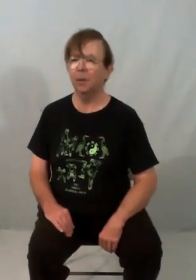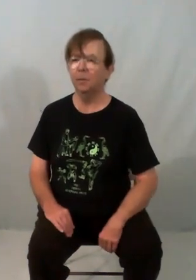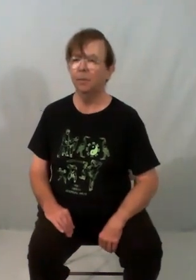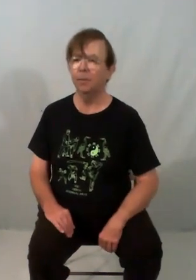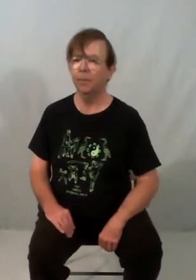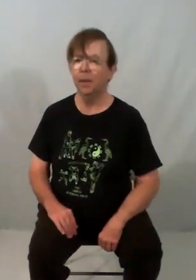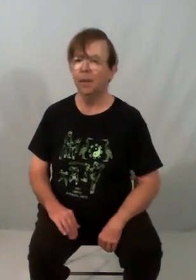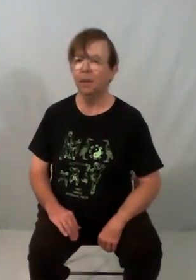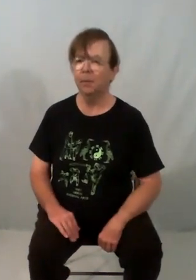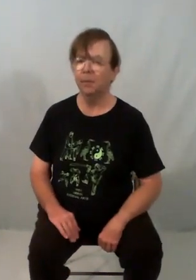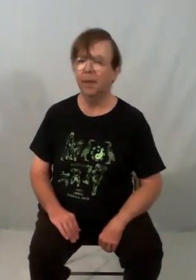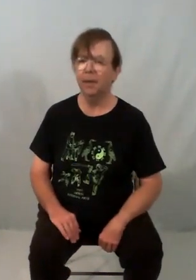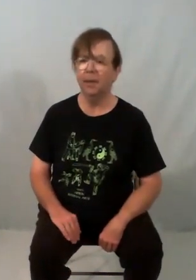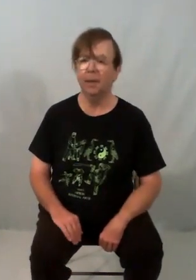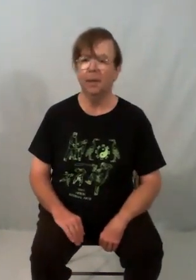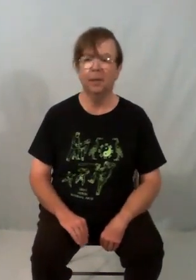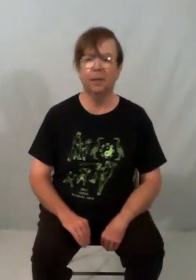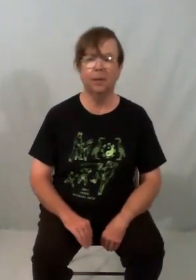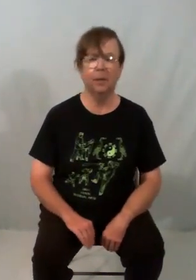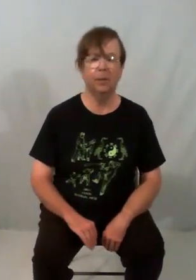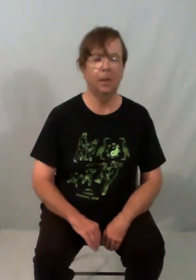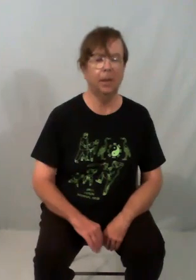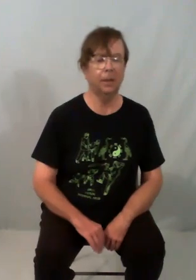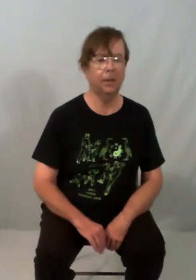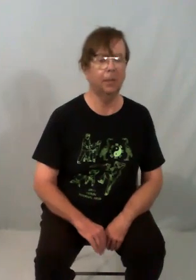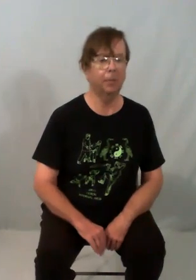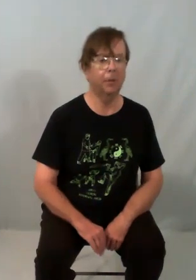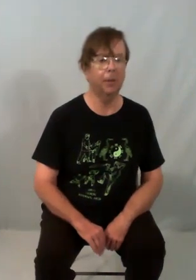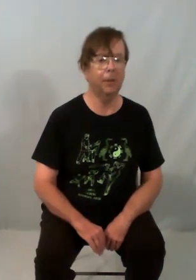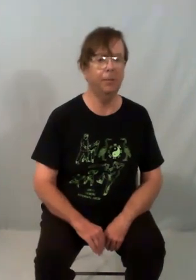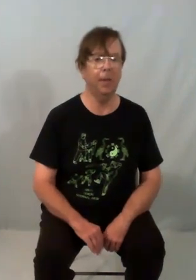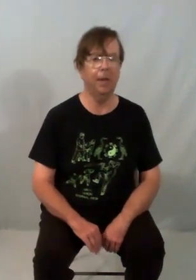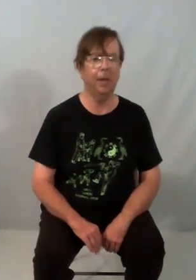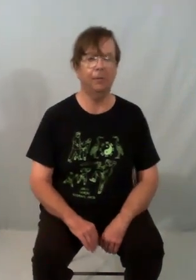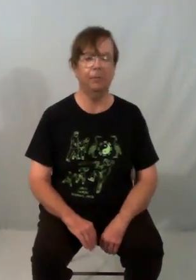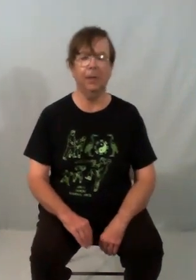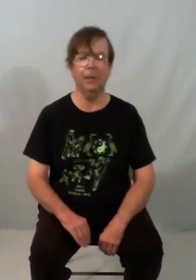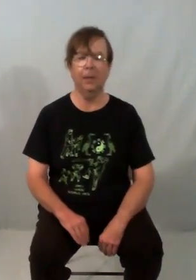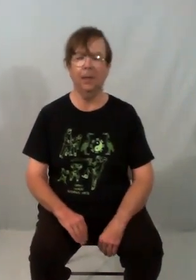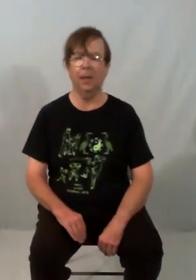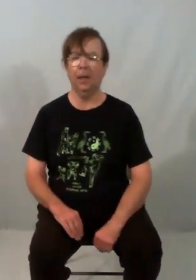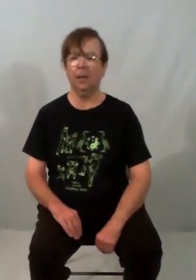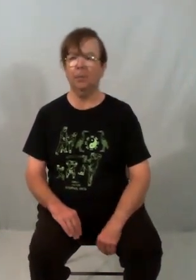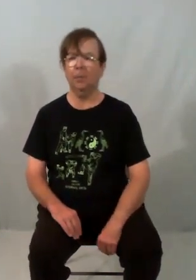move in, in. Two, I turn my body. Three, I come back.